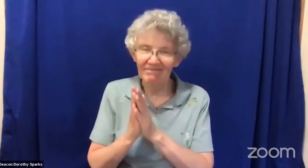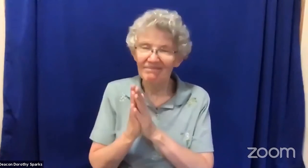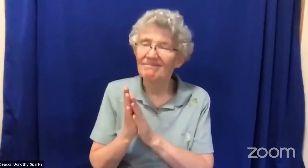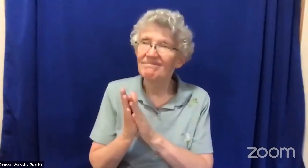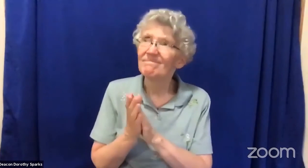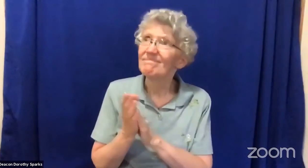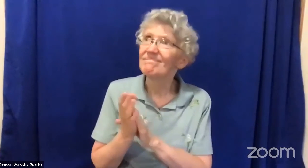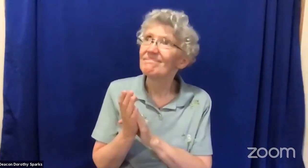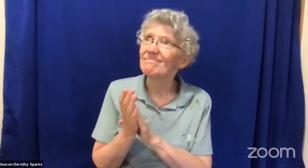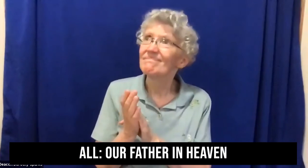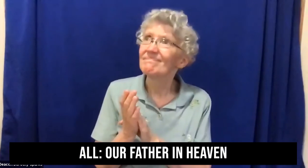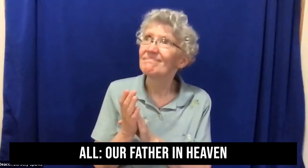the lord's prayer